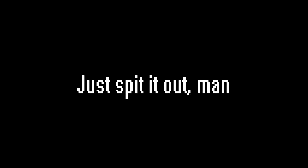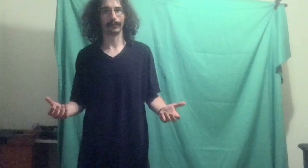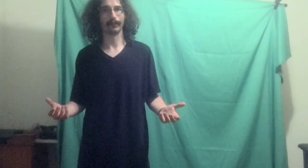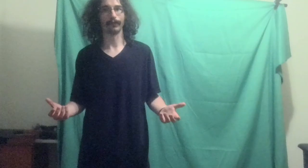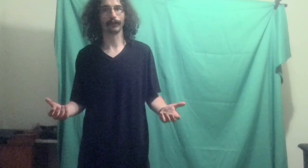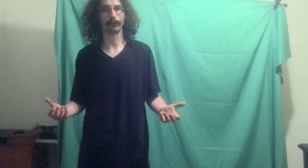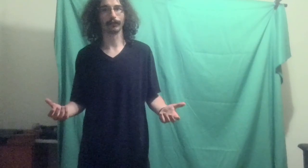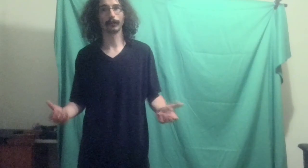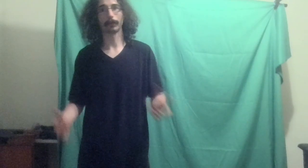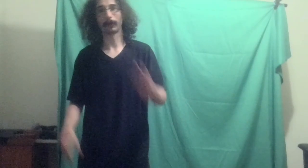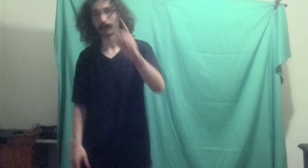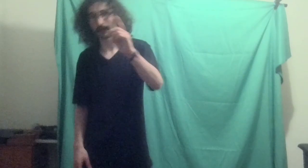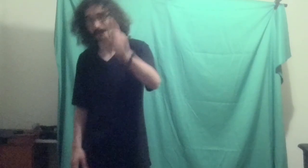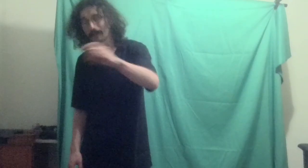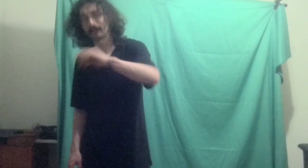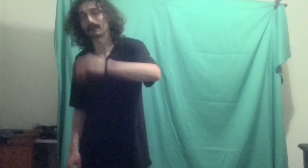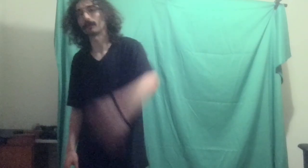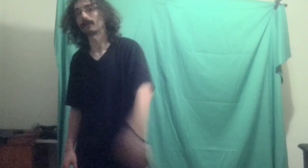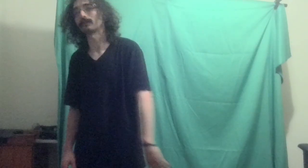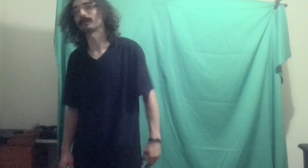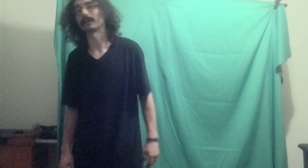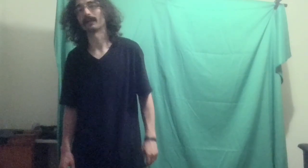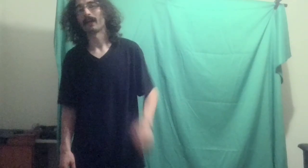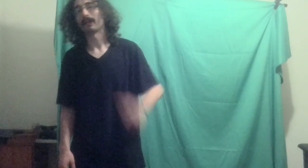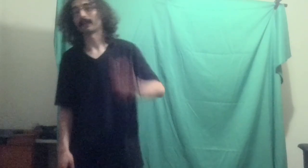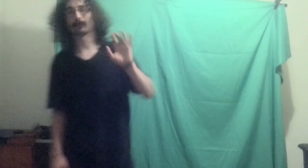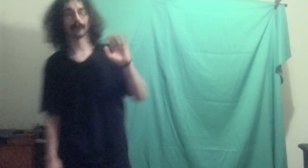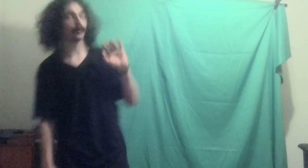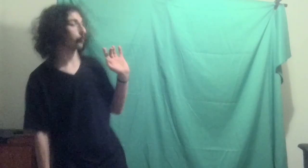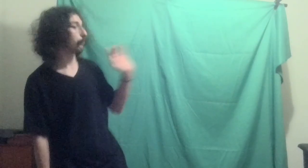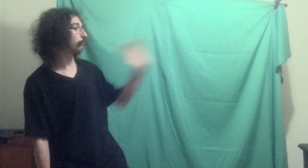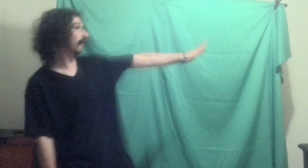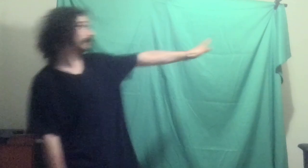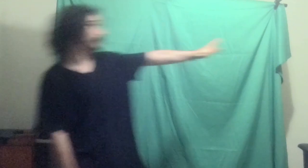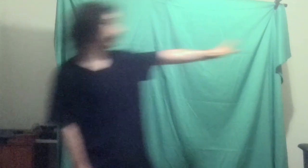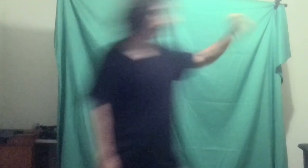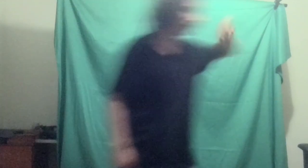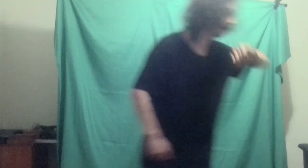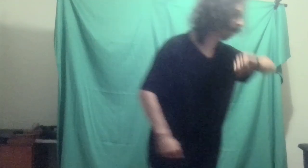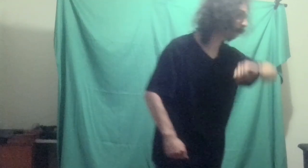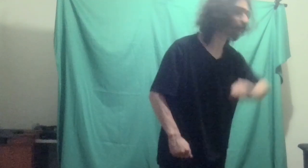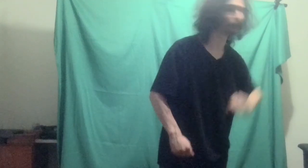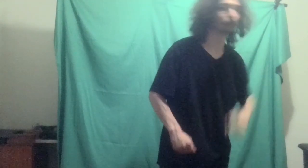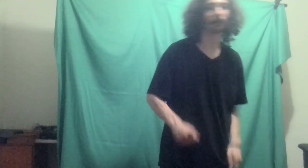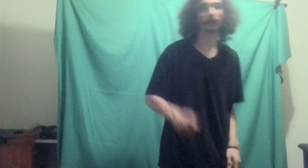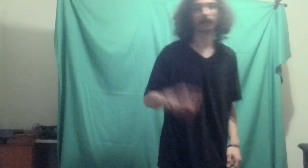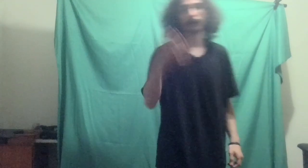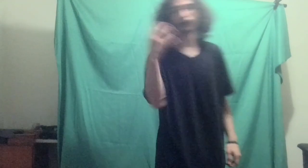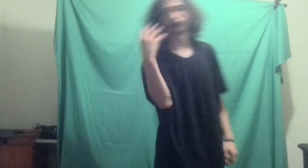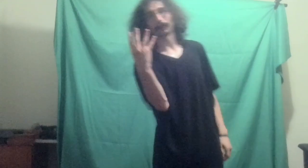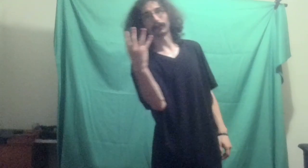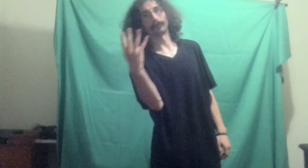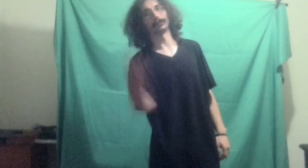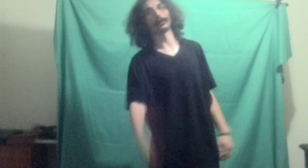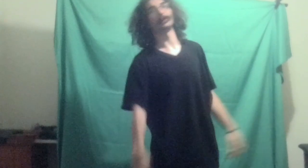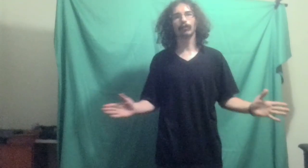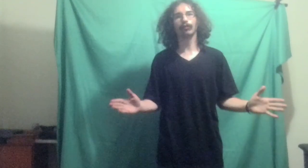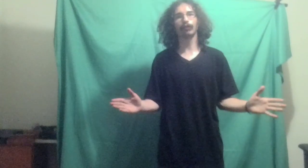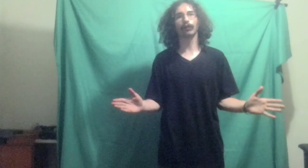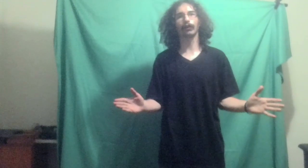fasten your seatbelt, because I'm going to take you on a journey. Let's travel back in time to four years ago. Started off